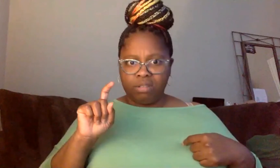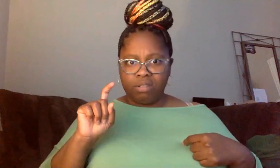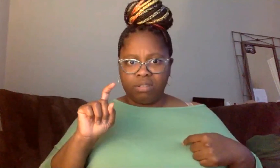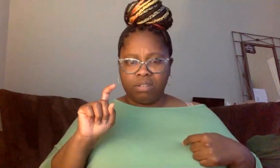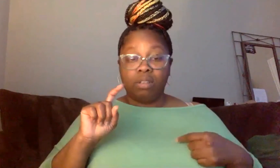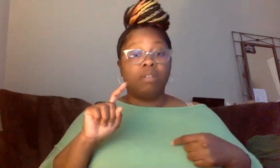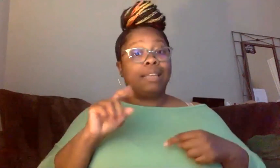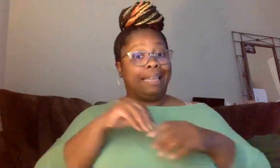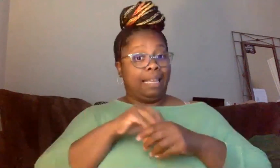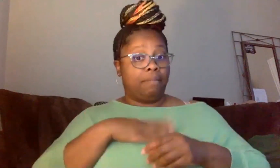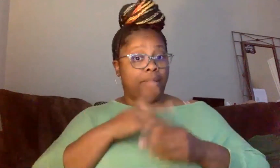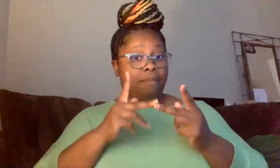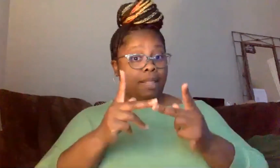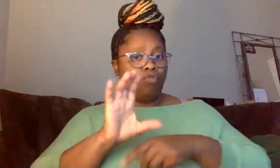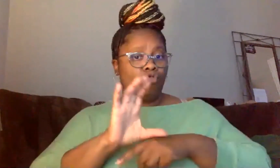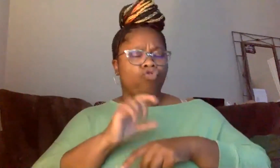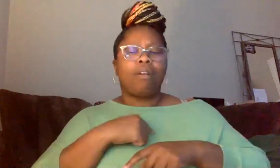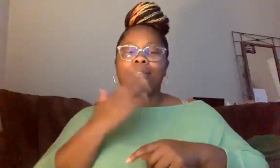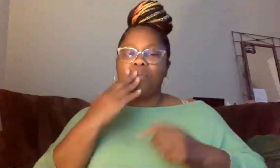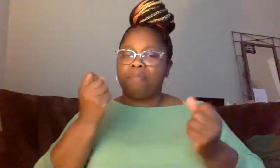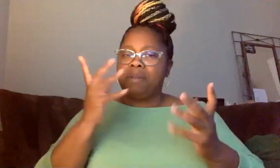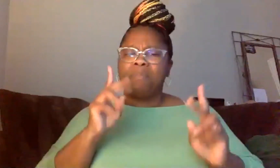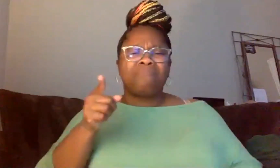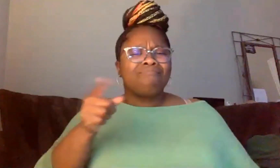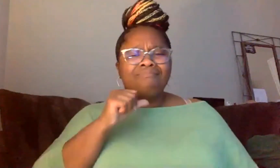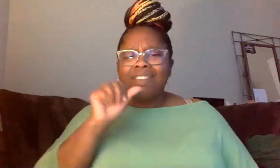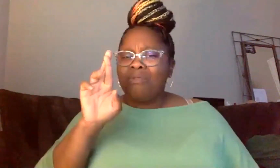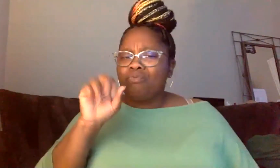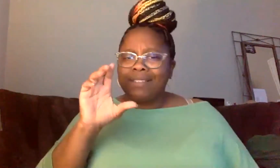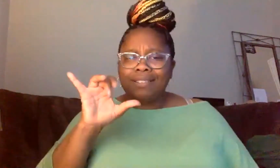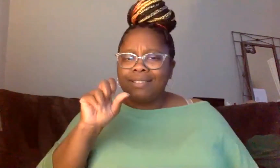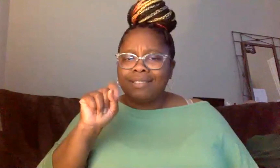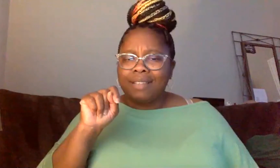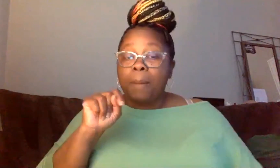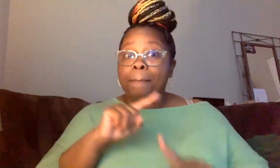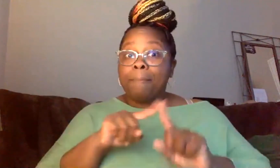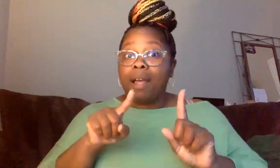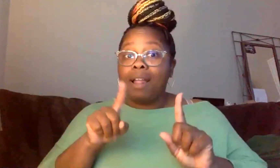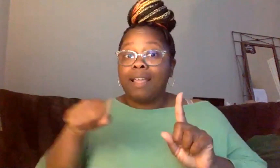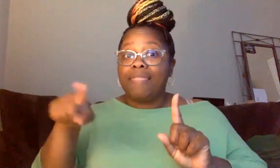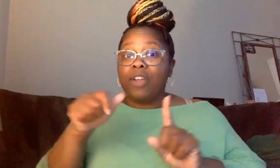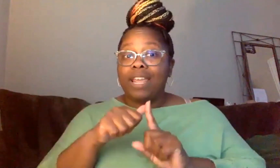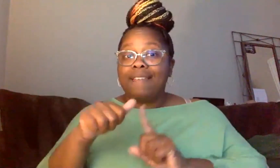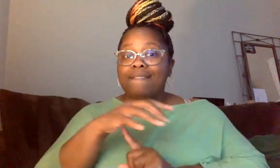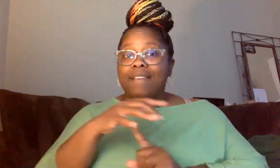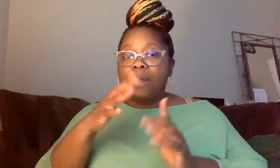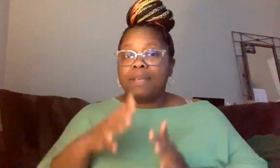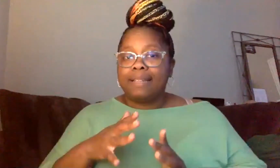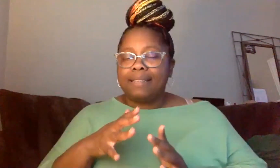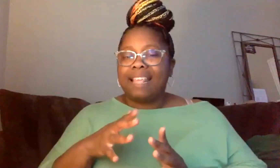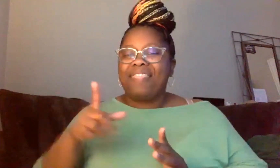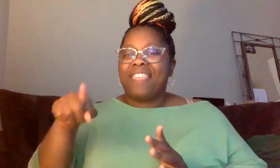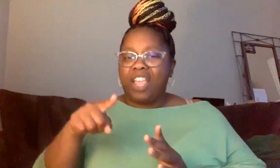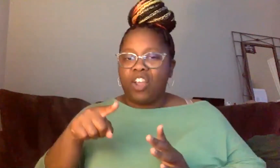in the church, I know a lot of people that aren't racist, but they are environmentalists and they're creating environments that racism